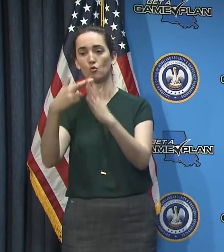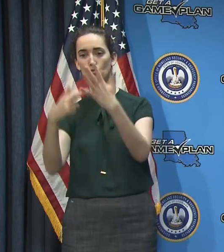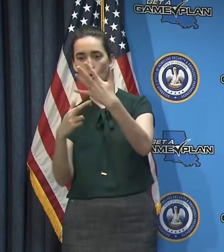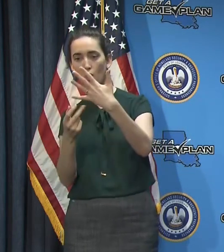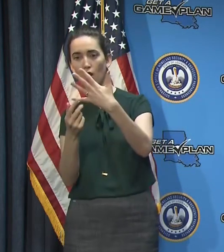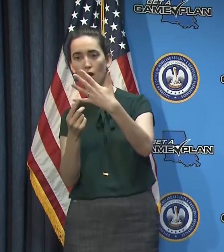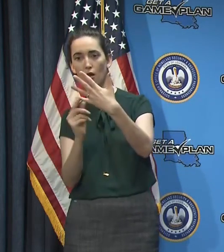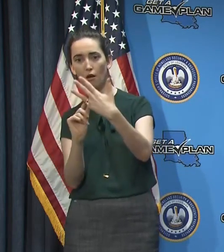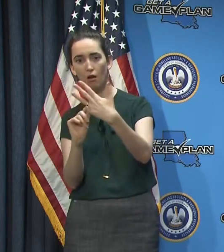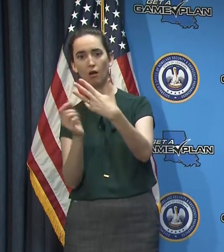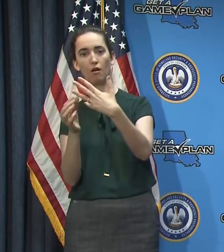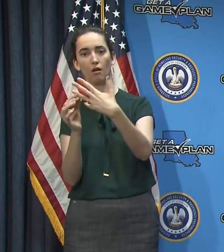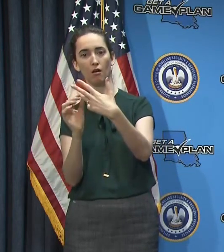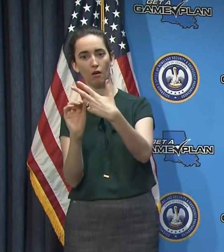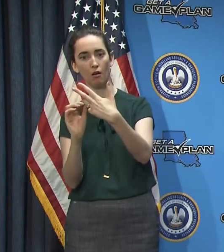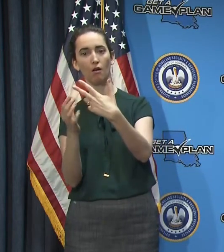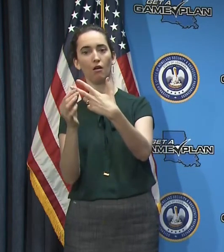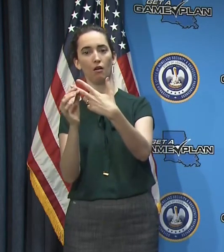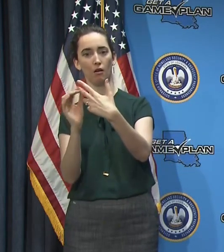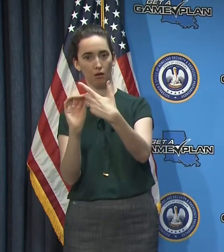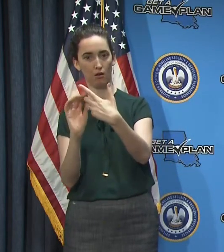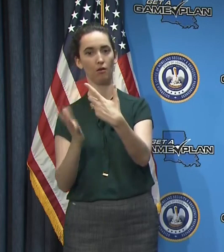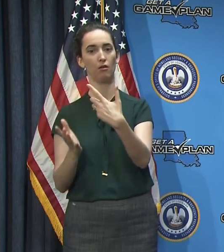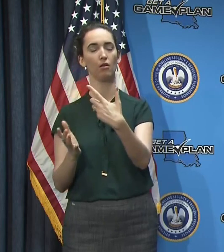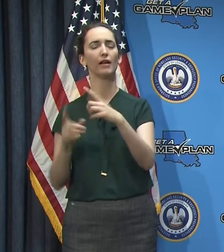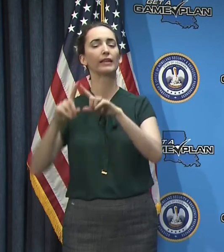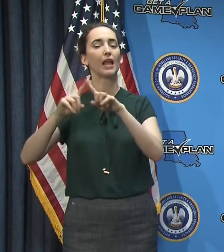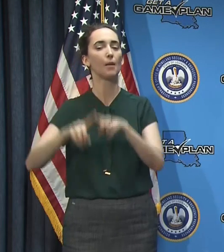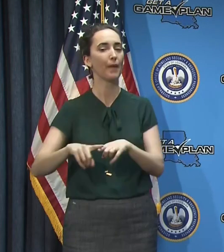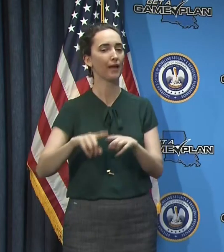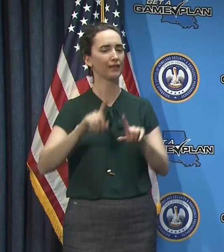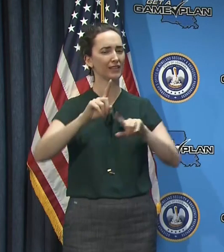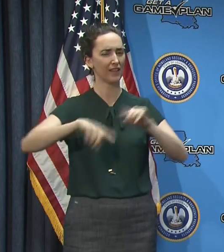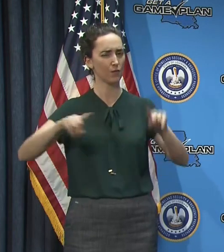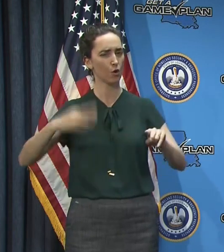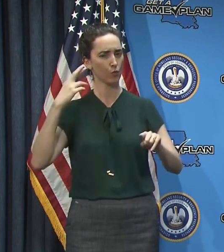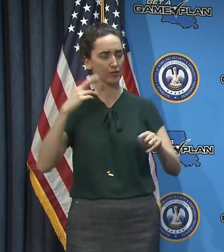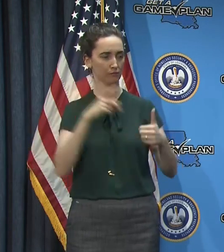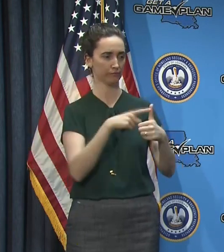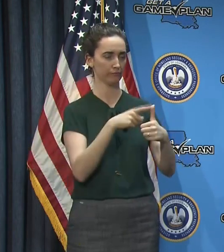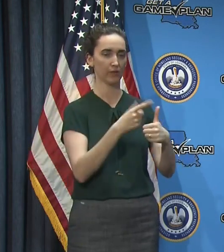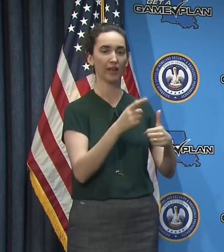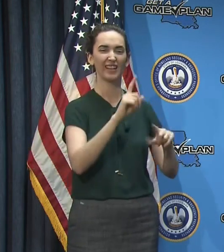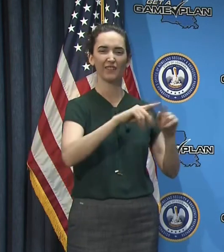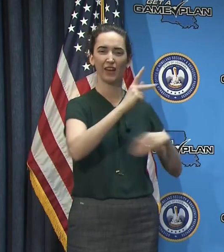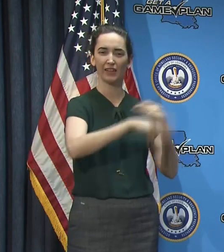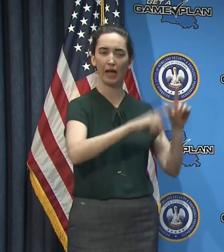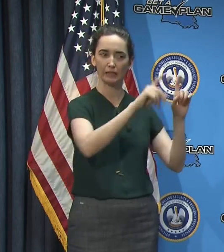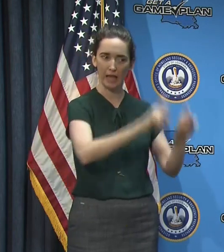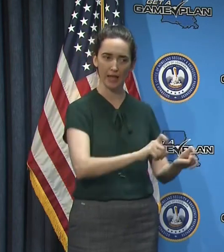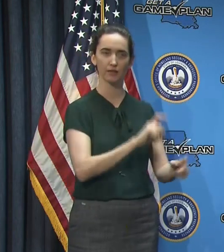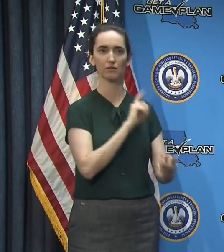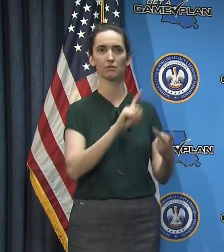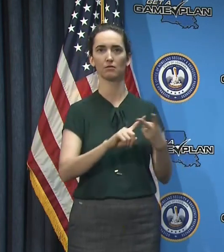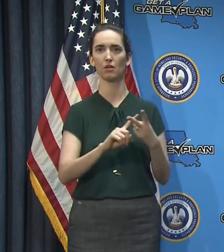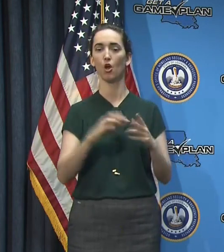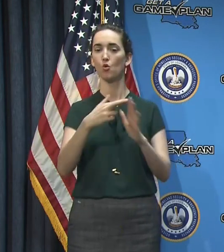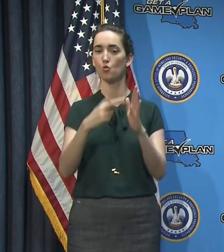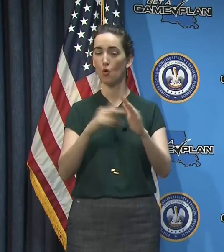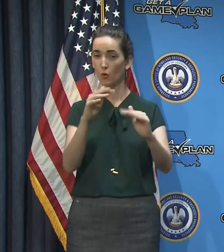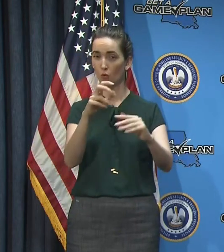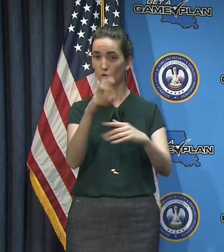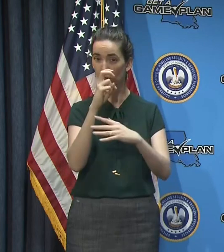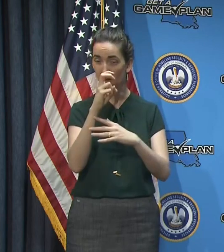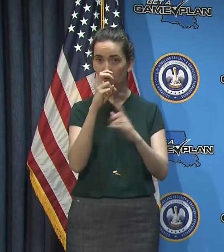on a lot of things, including the various types of testing that we just talked about and, and, and loosening restrictions, uh, as we are